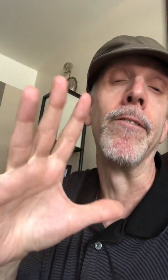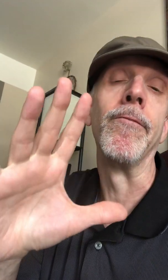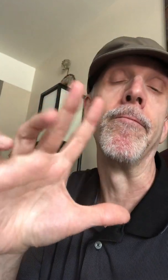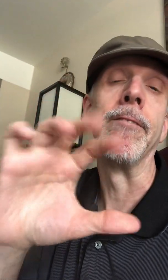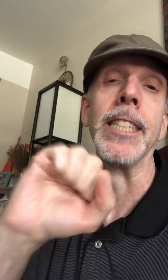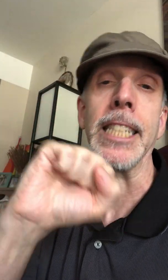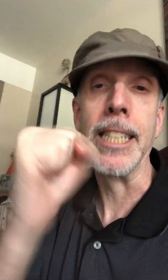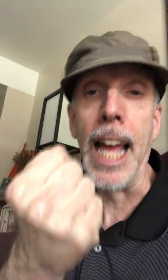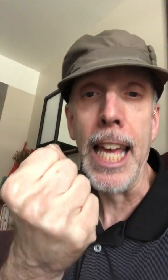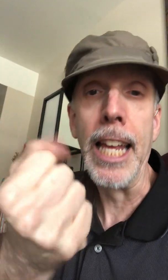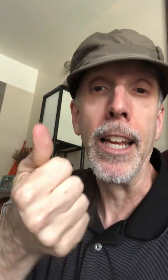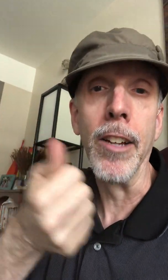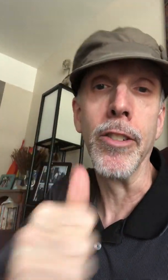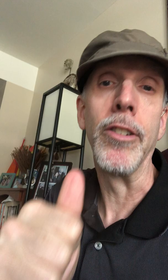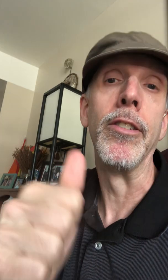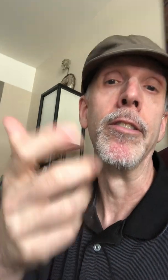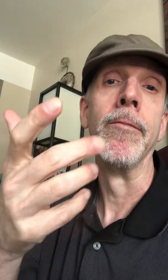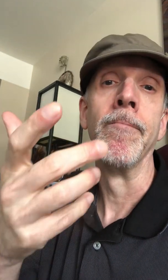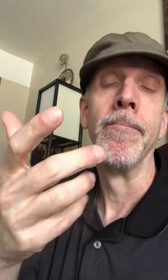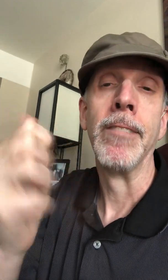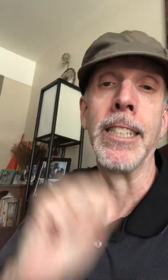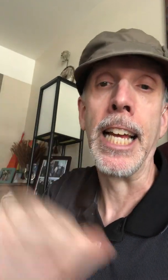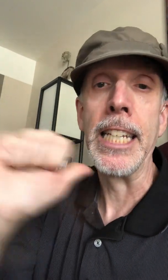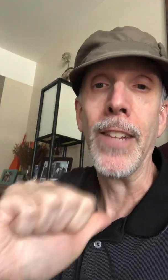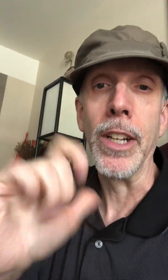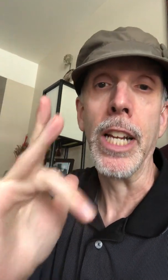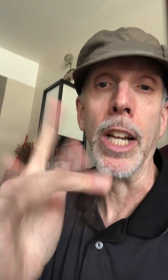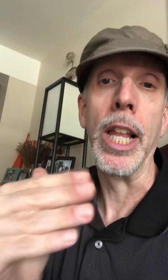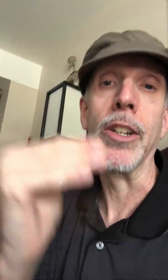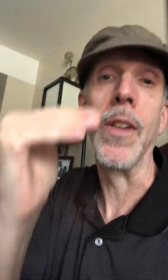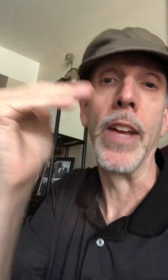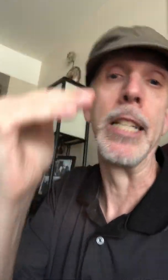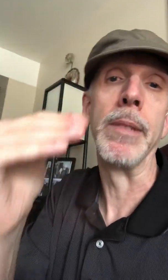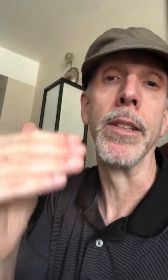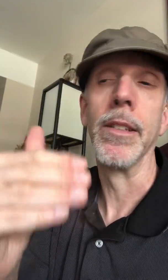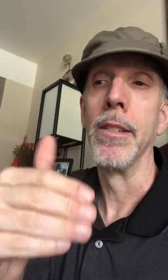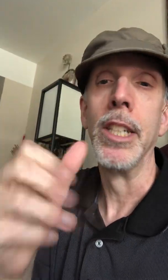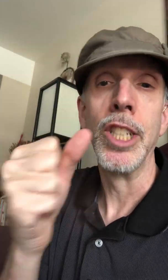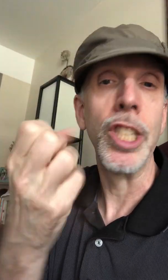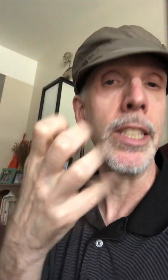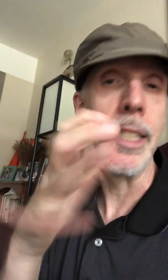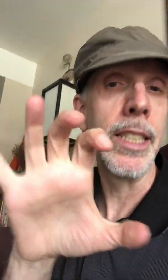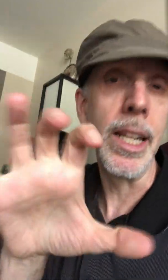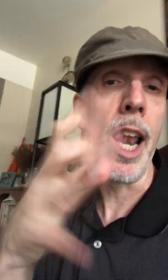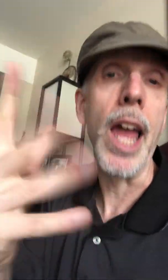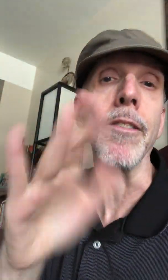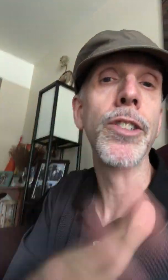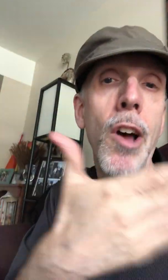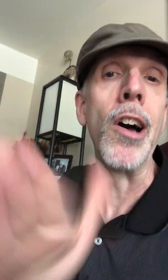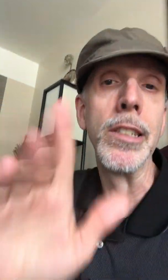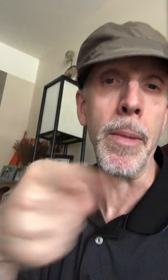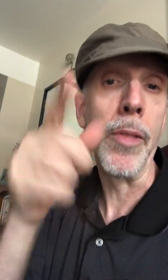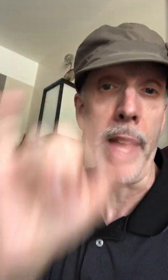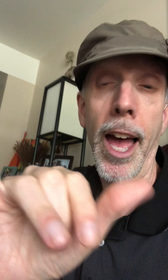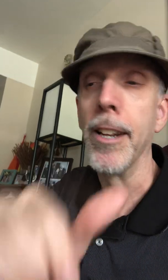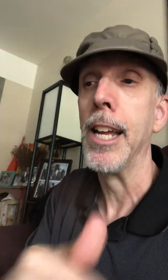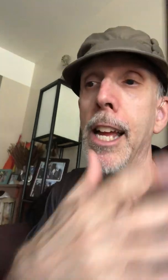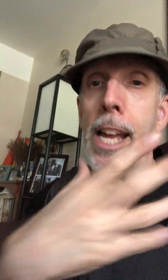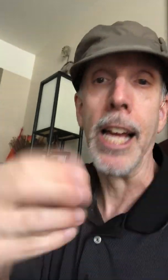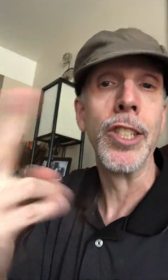society under scientific technological advancement. She did a lot of song about that. And